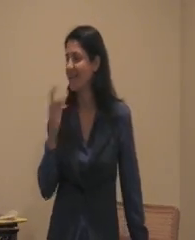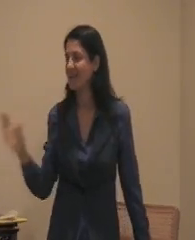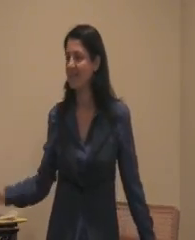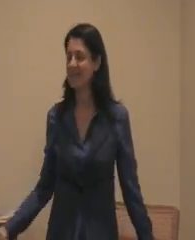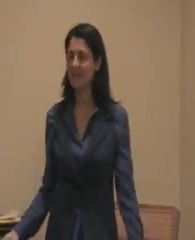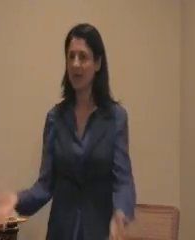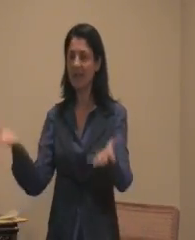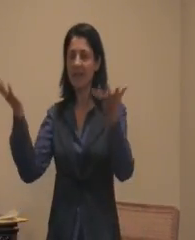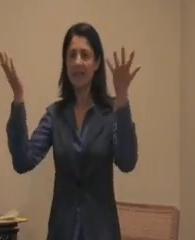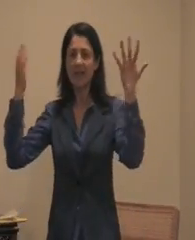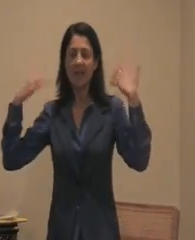Big deep breath.